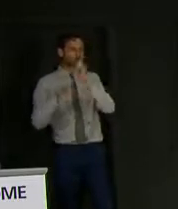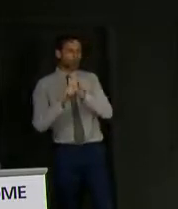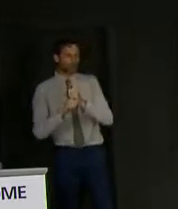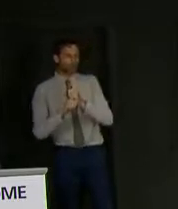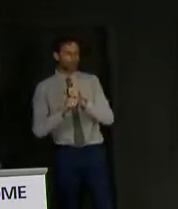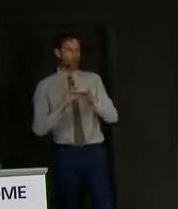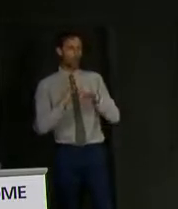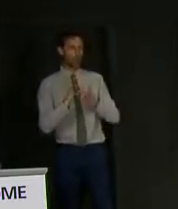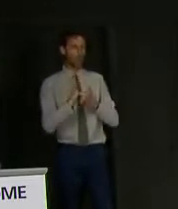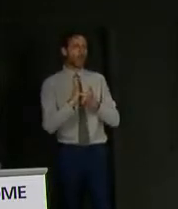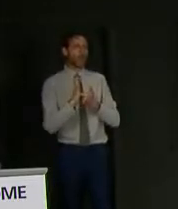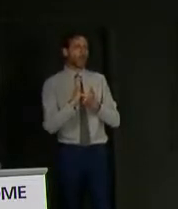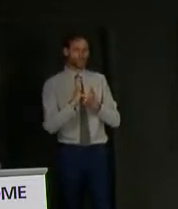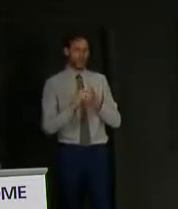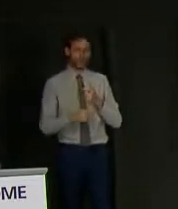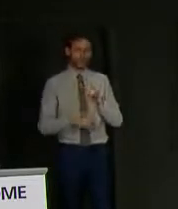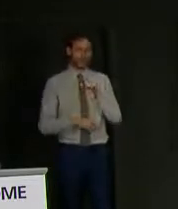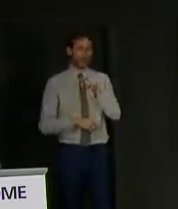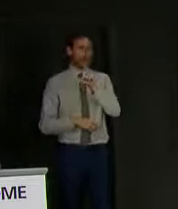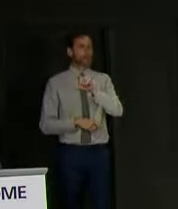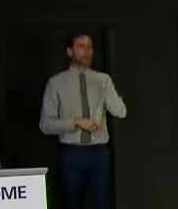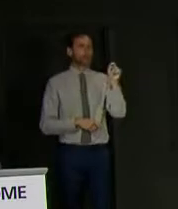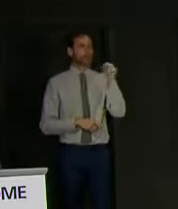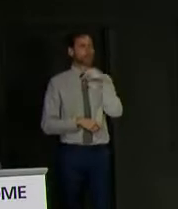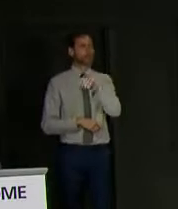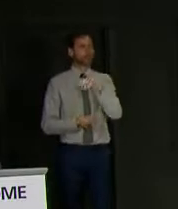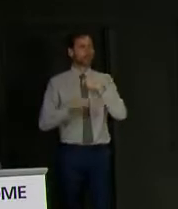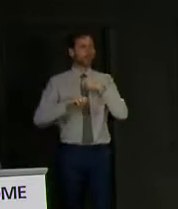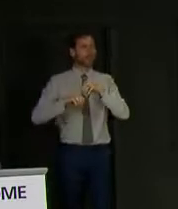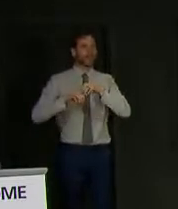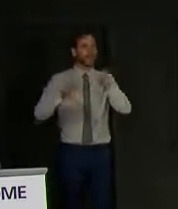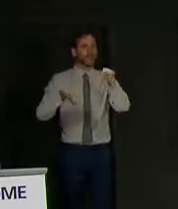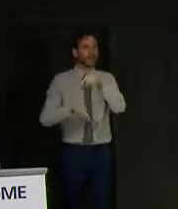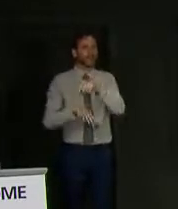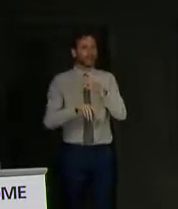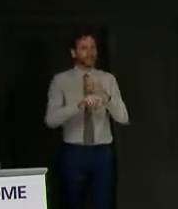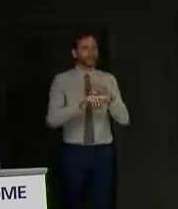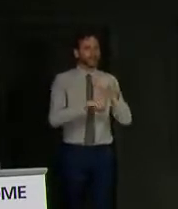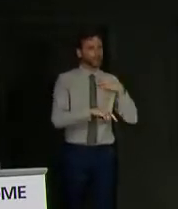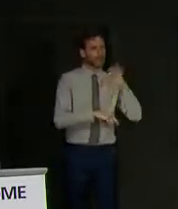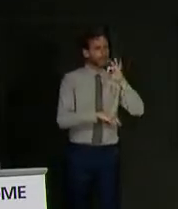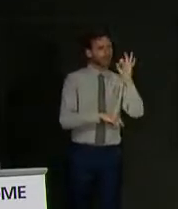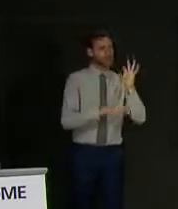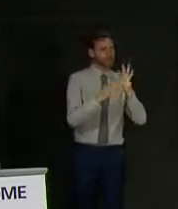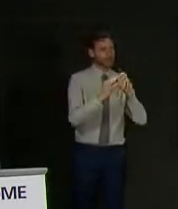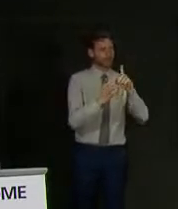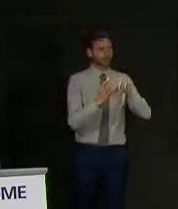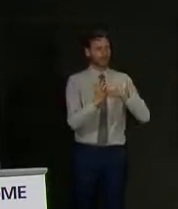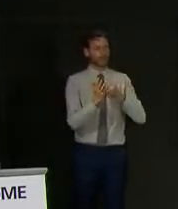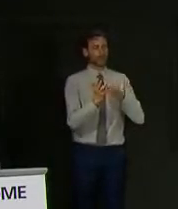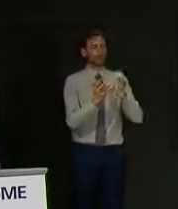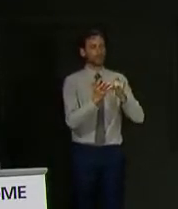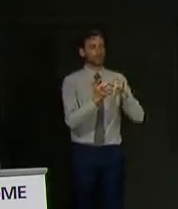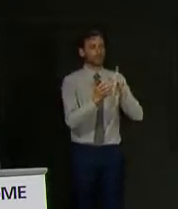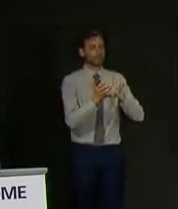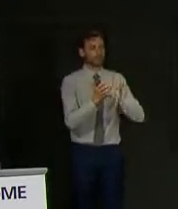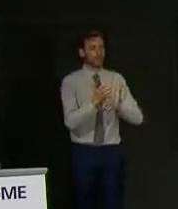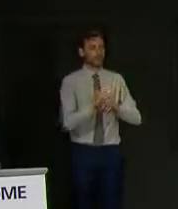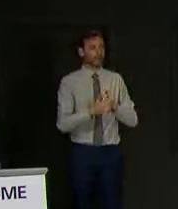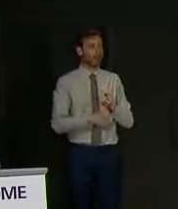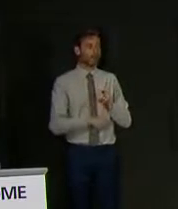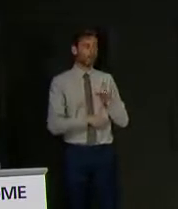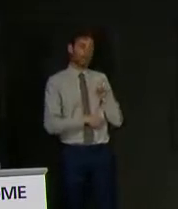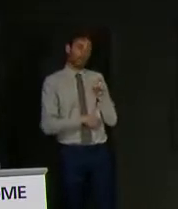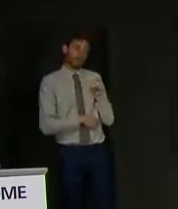-publicising of the Nike outbreak. My question is about Gillian Russell. In this city, she had